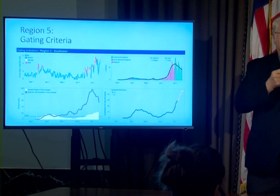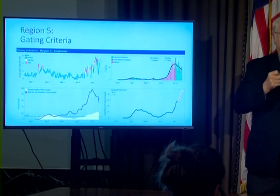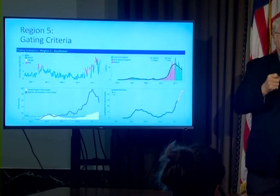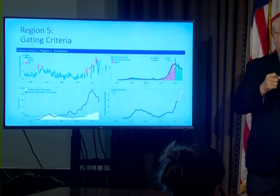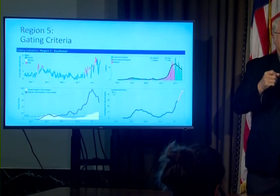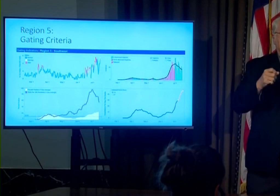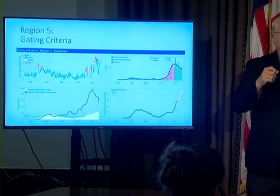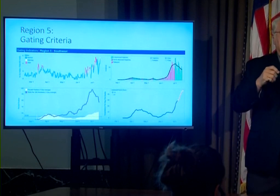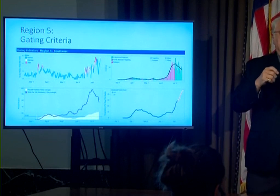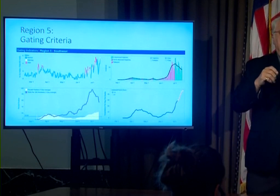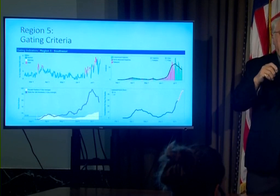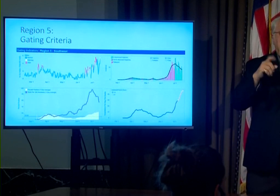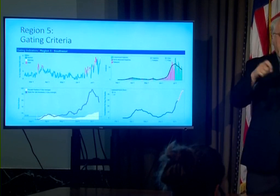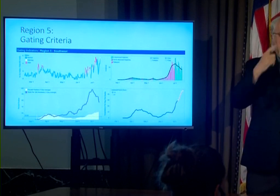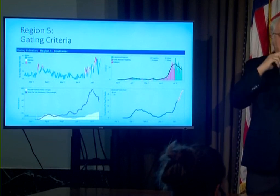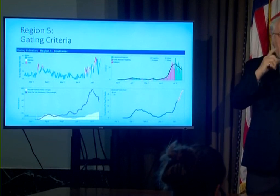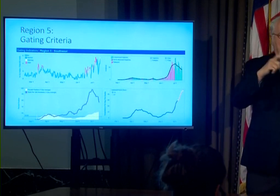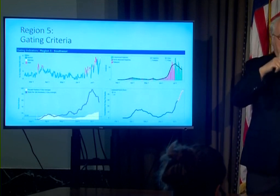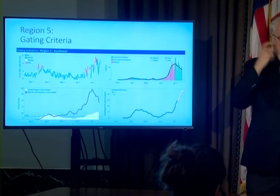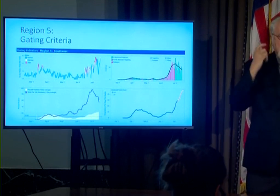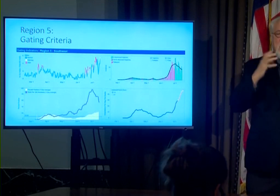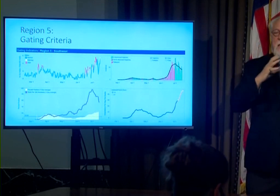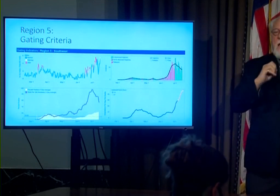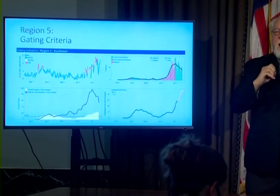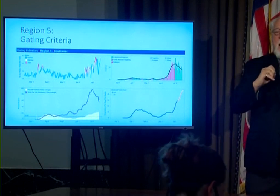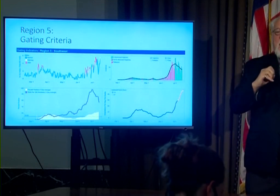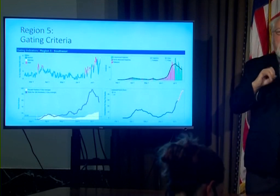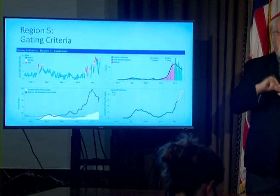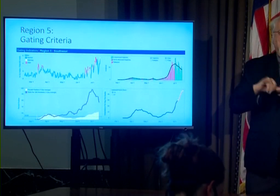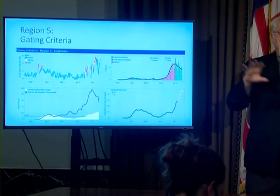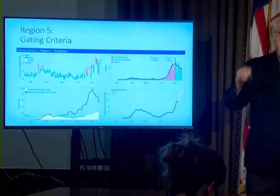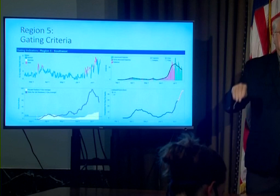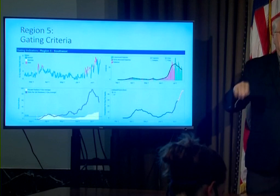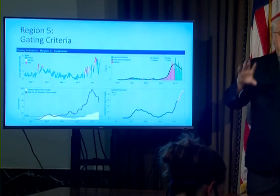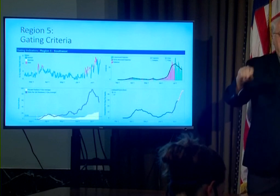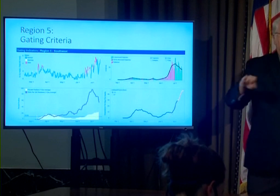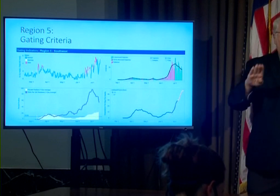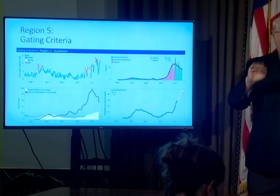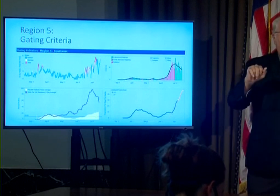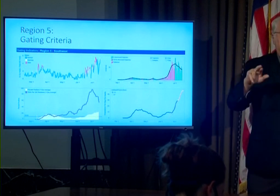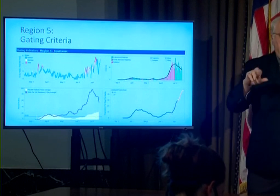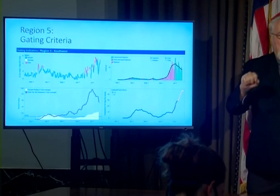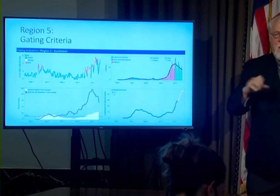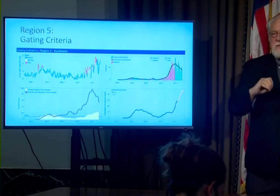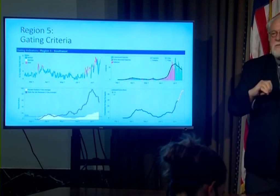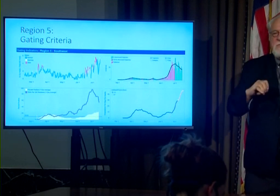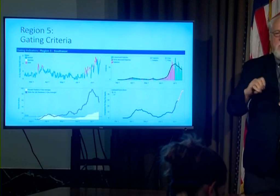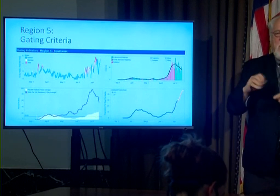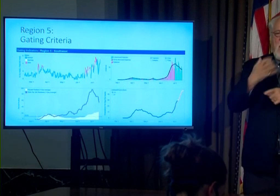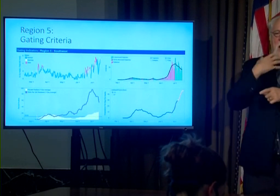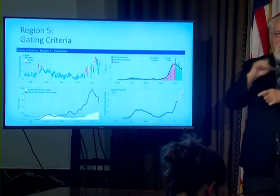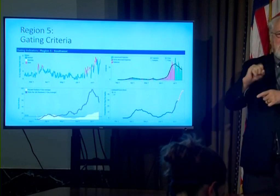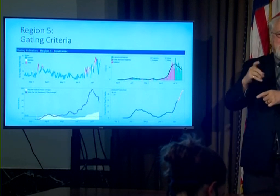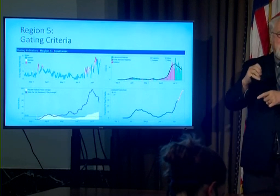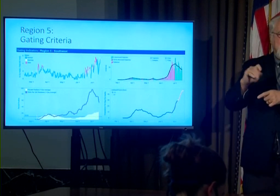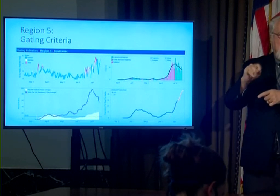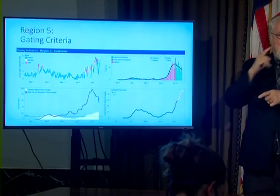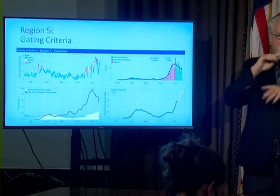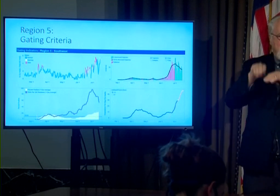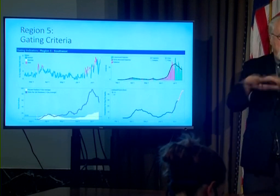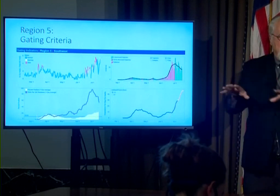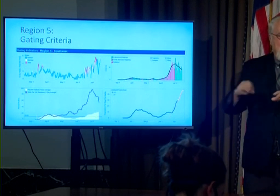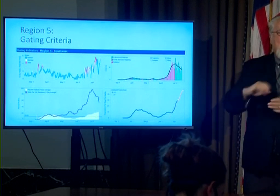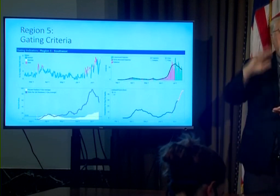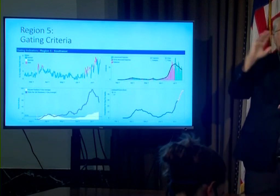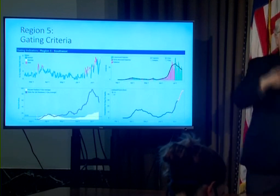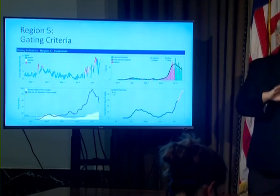also importantly shutting down uh potential uh hot spots of transmission like bars um and and most uh you know and reducing uh